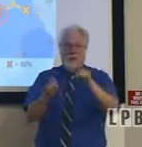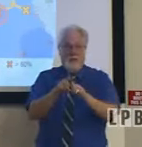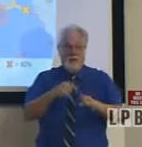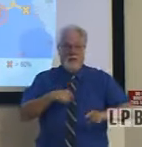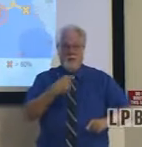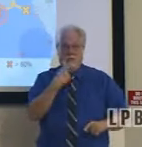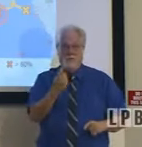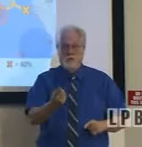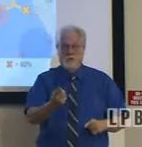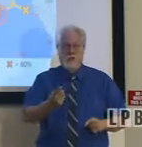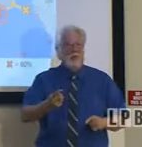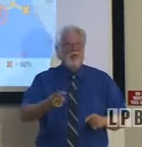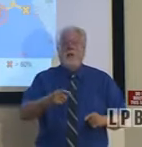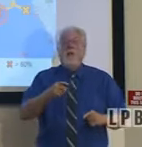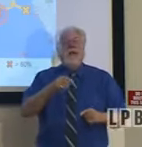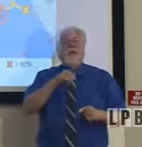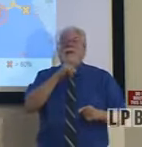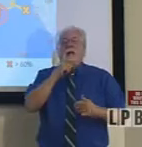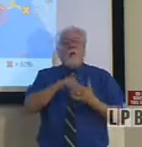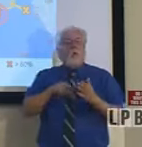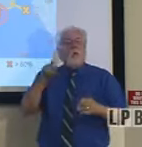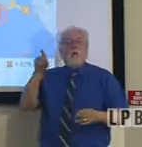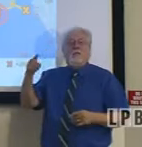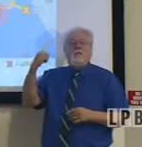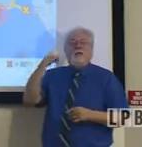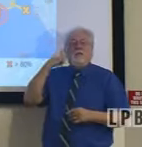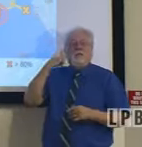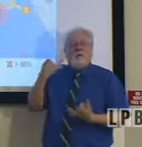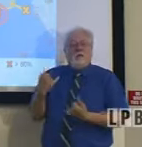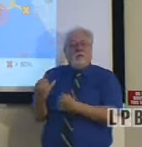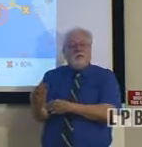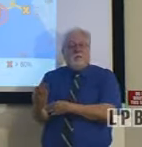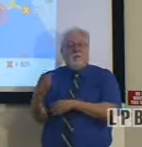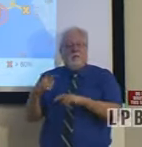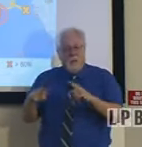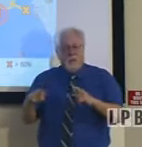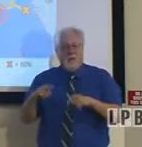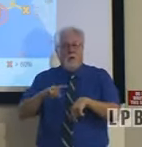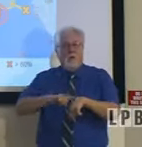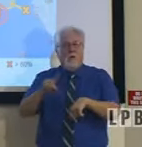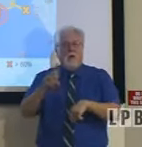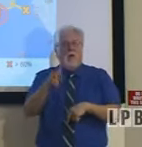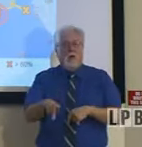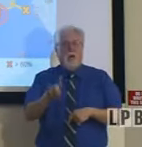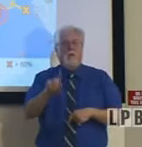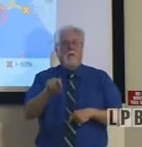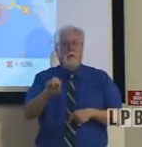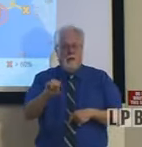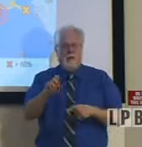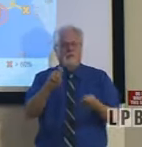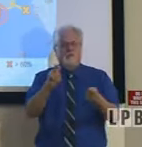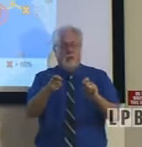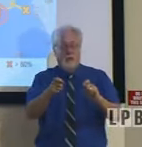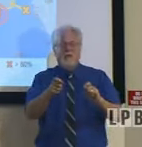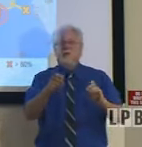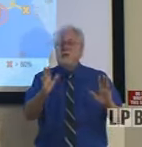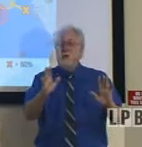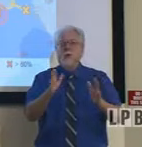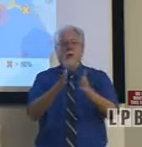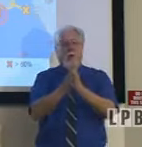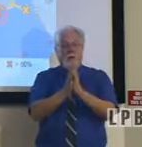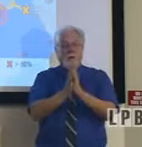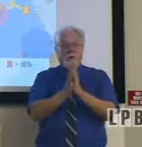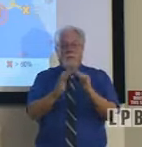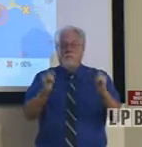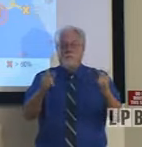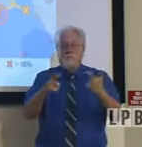because that's not what they briefed earlier this morning, but I think the 1 o'clock update, they did that. So I'm asking everybody